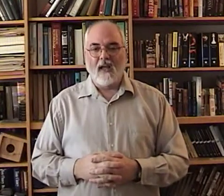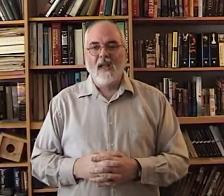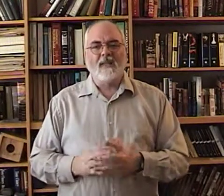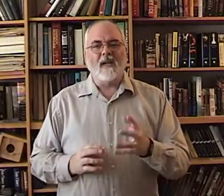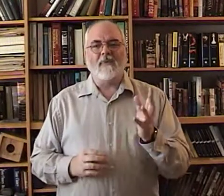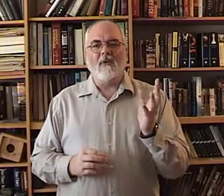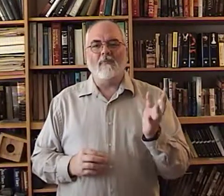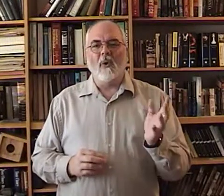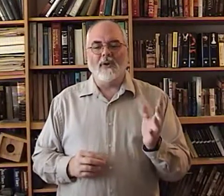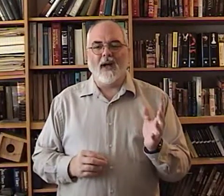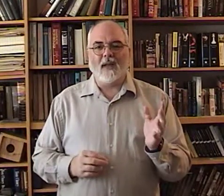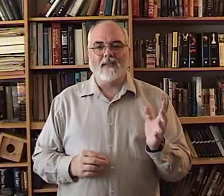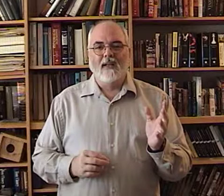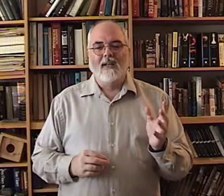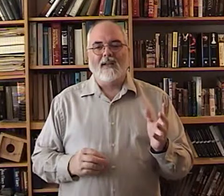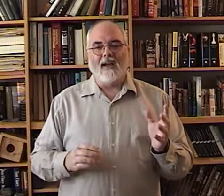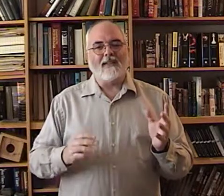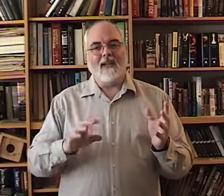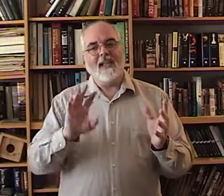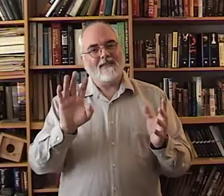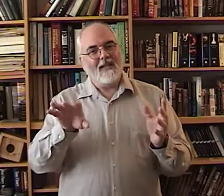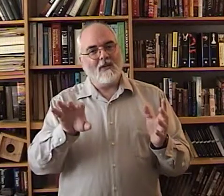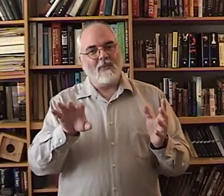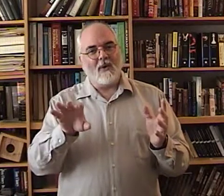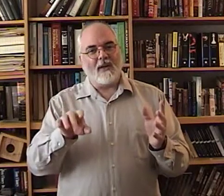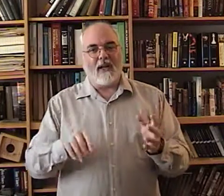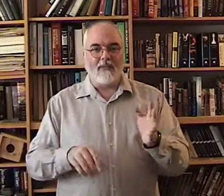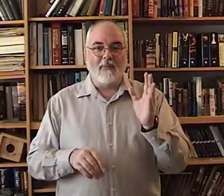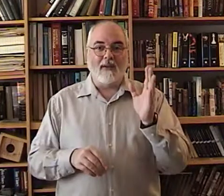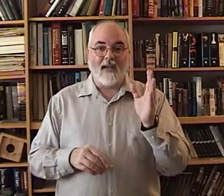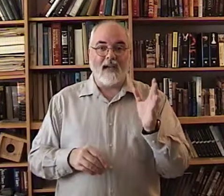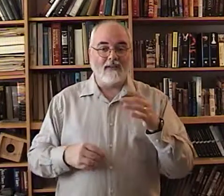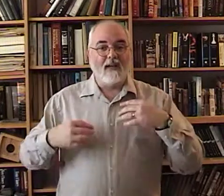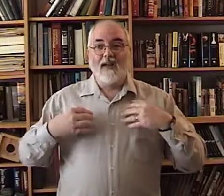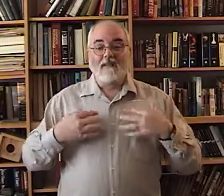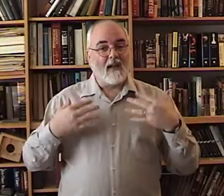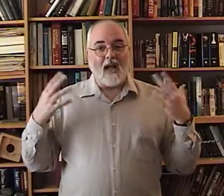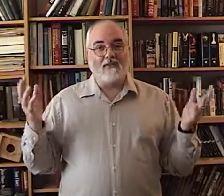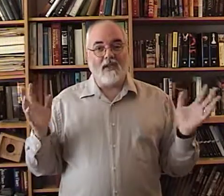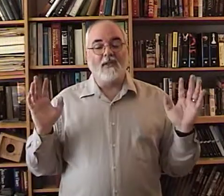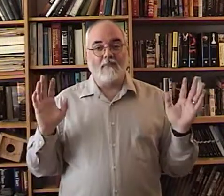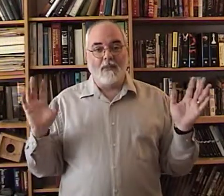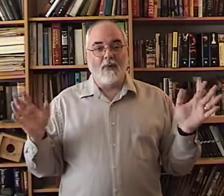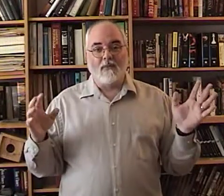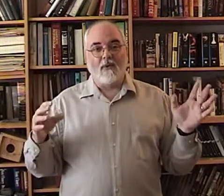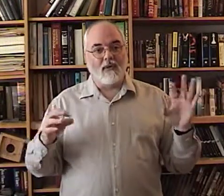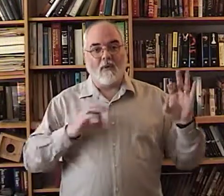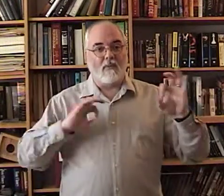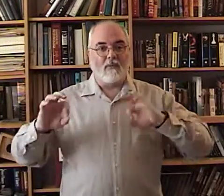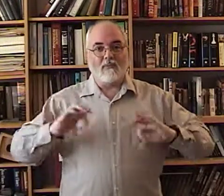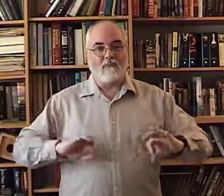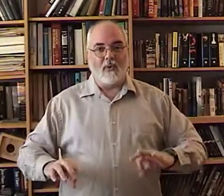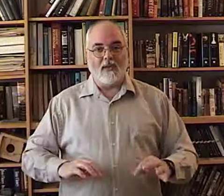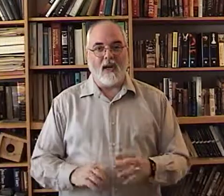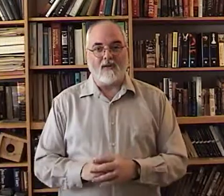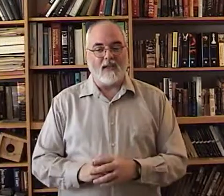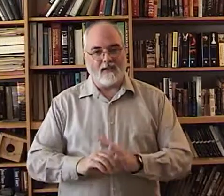same thing with polka dots guys i can't see you in polka dots but gals i've seen some beautiful you know polka dot dresses